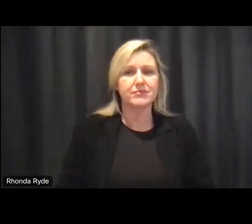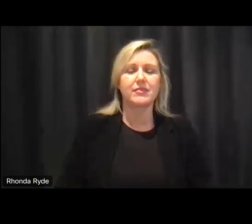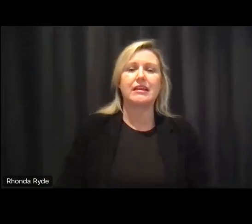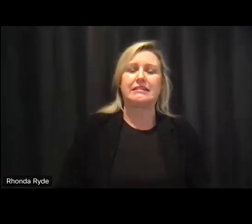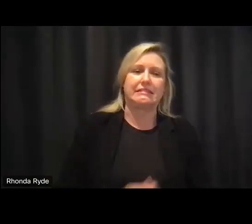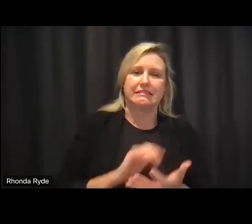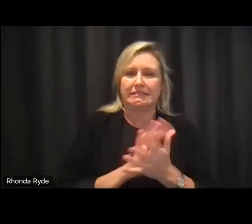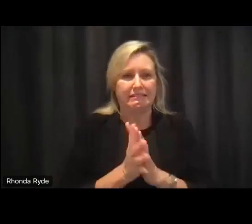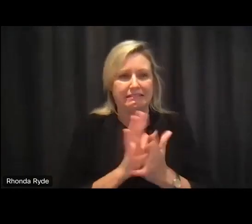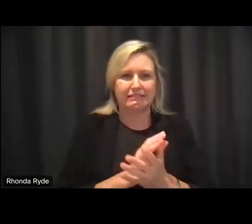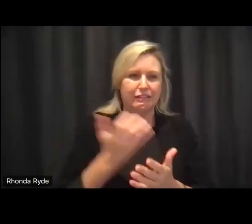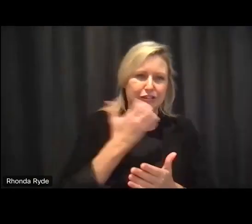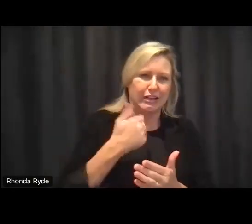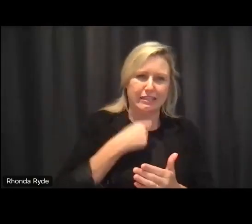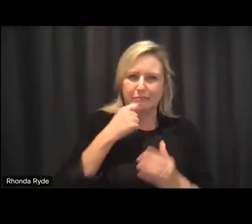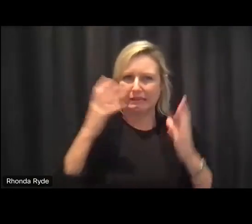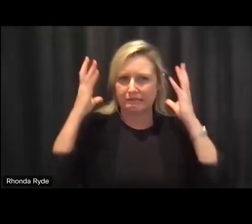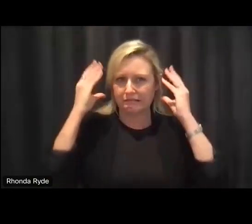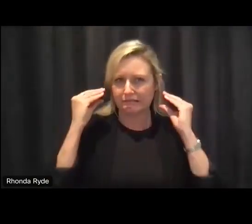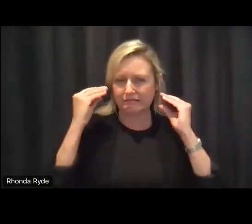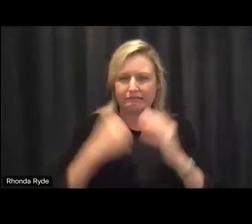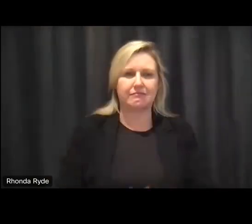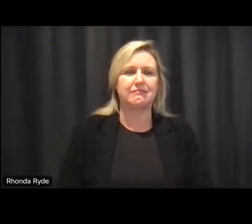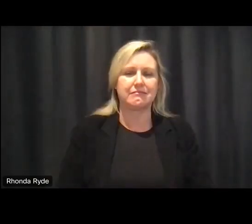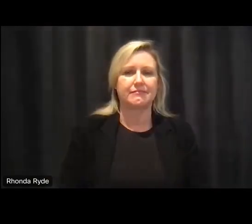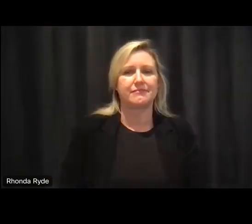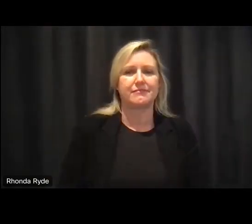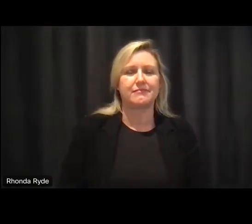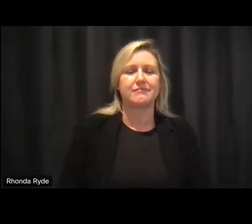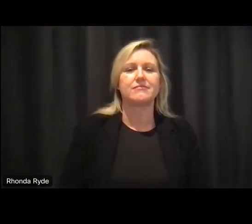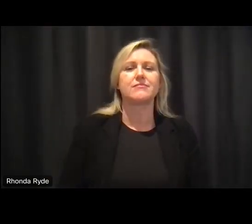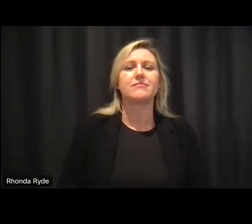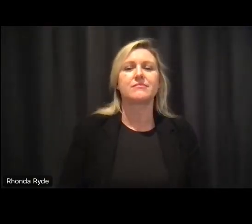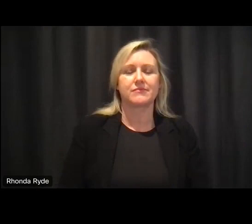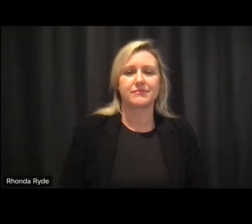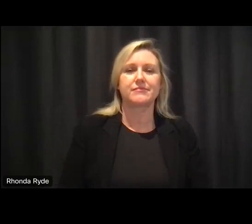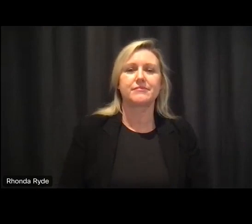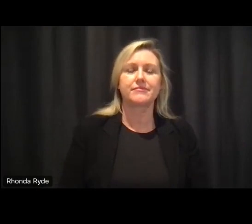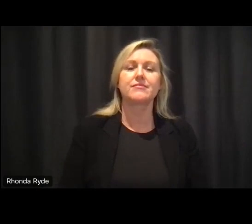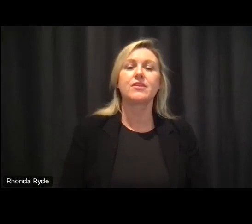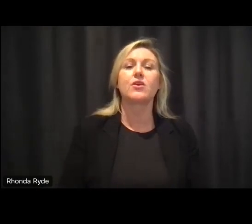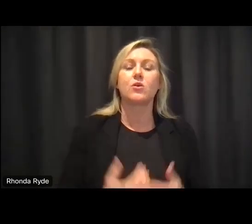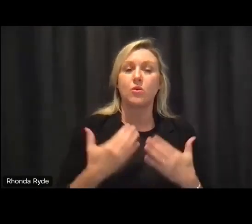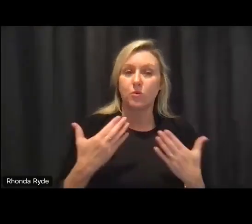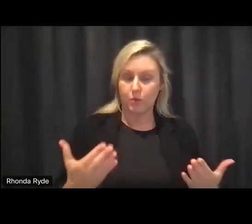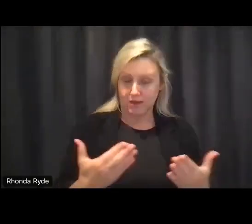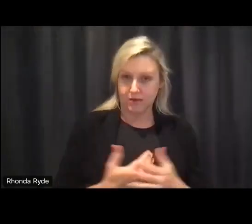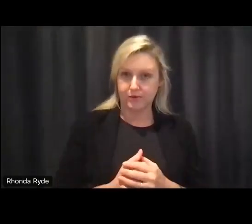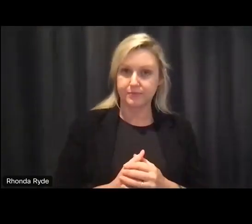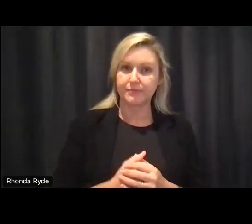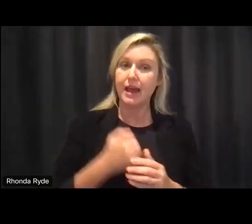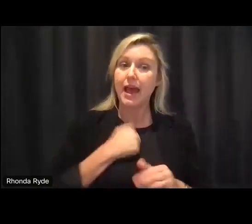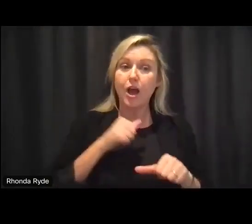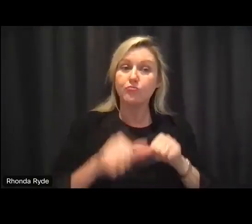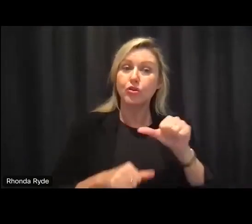my hearing these days it's not as good as it used to be um so look look the way we're going to do this is we're going to go through all the